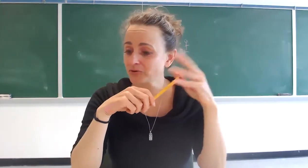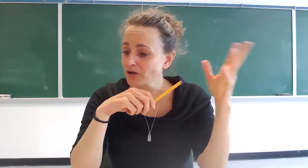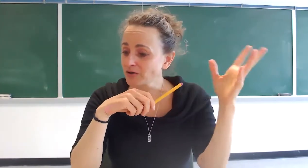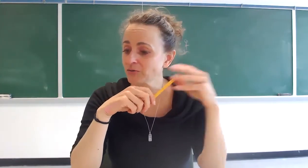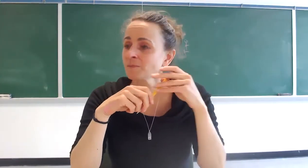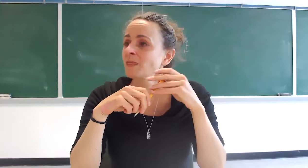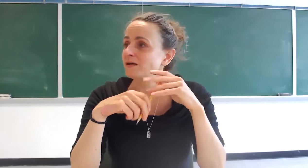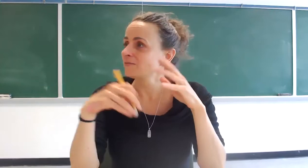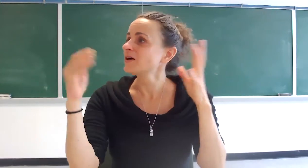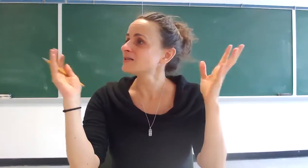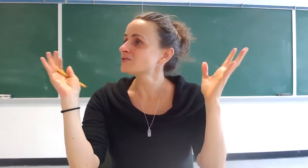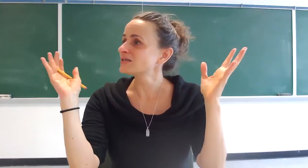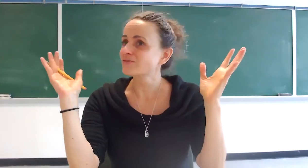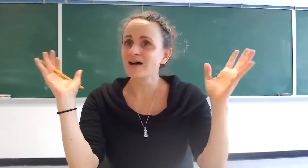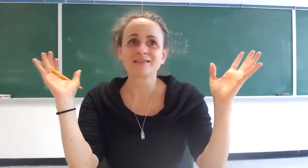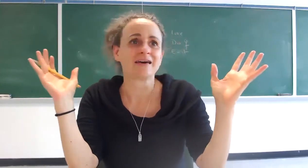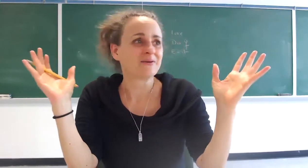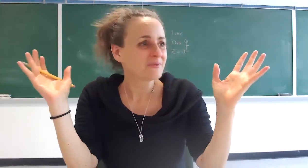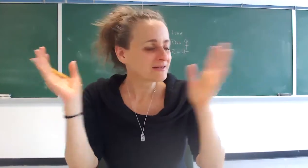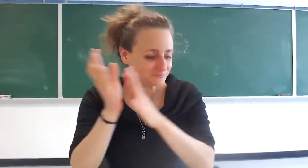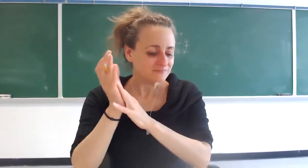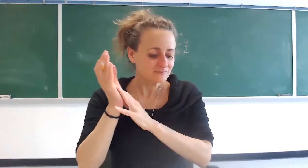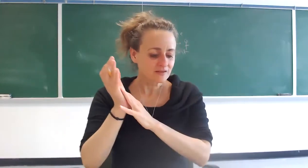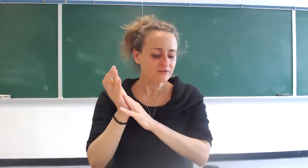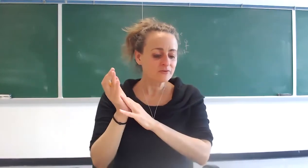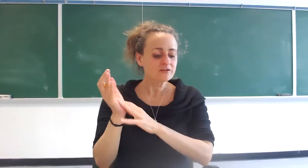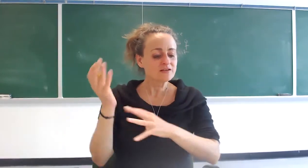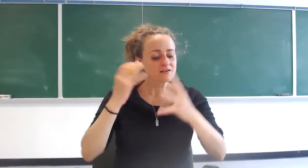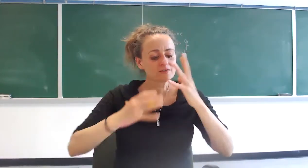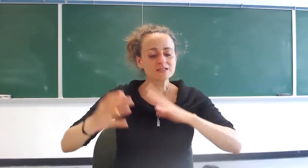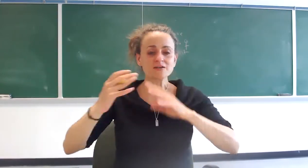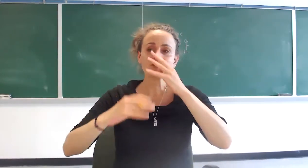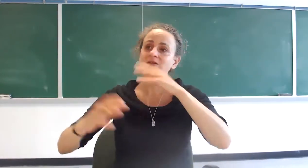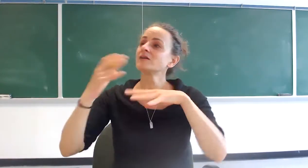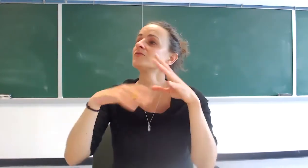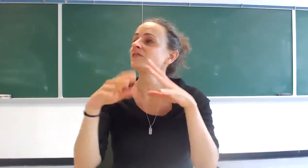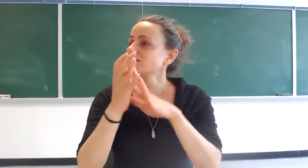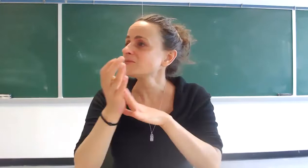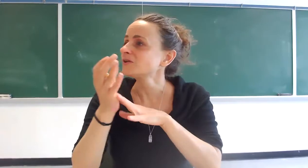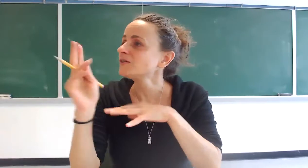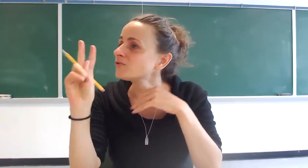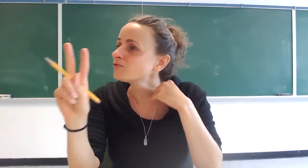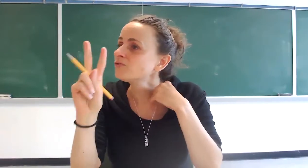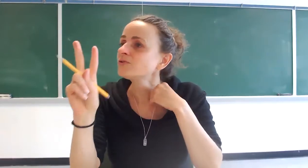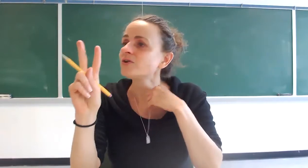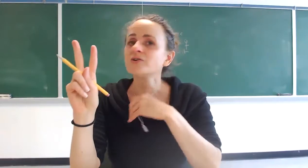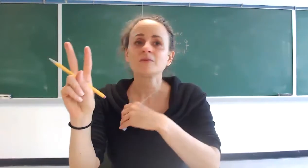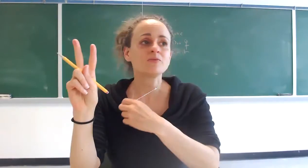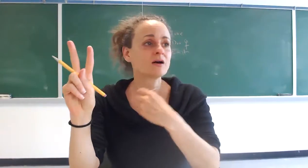a gun on you where is the trace of god there right so living us actually makes an argument in other texts i'm going to give you a two-fold argument why